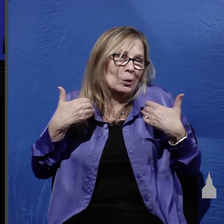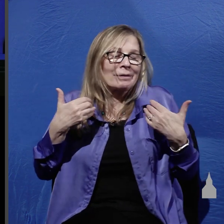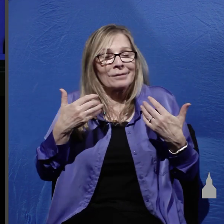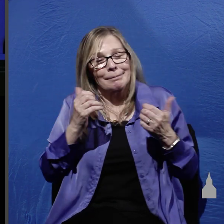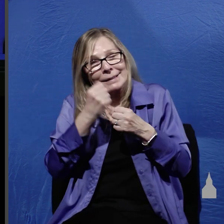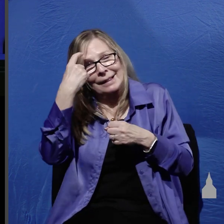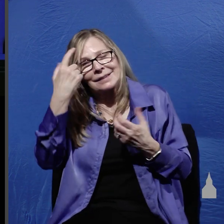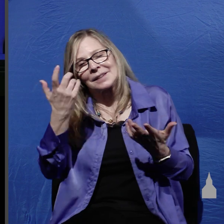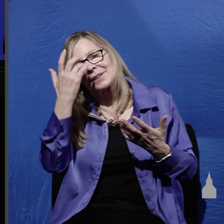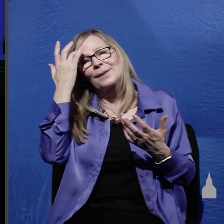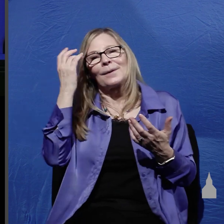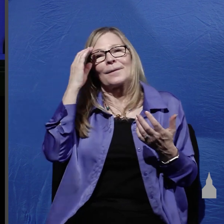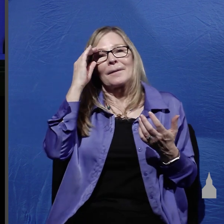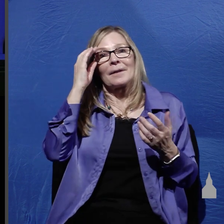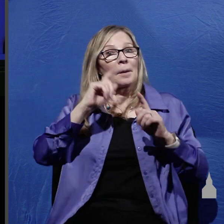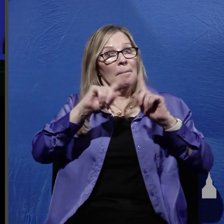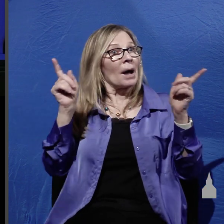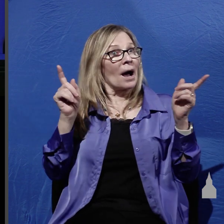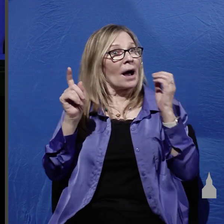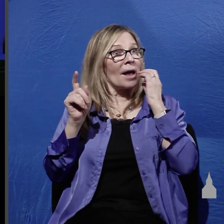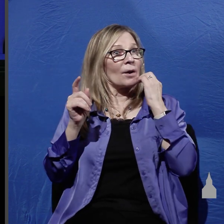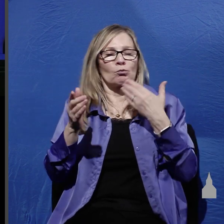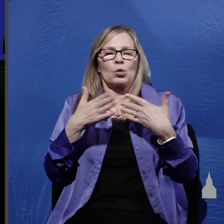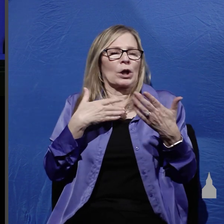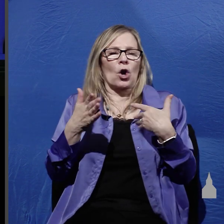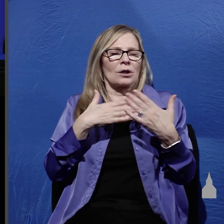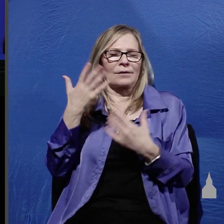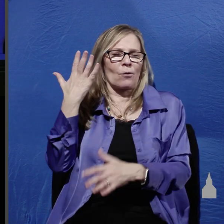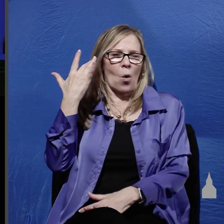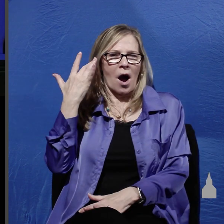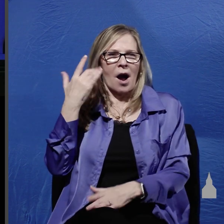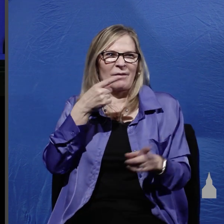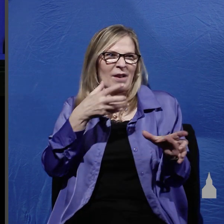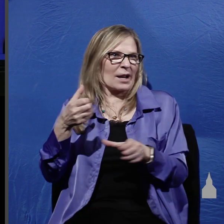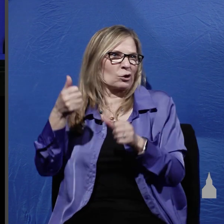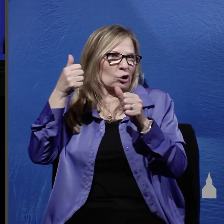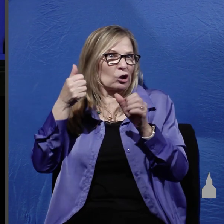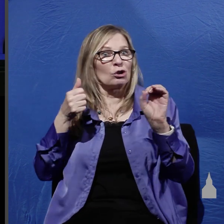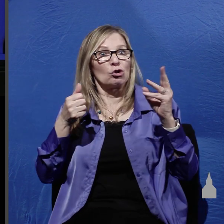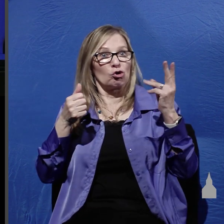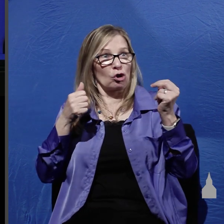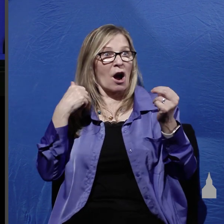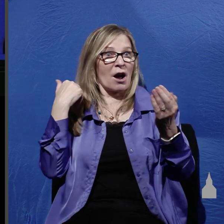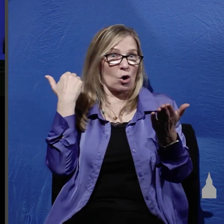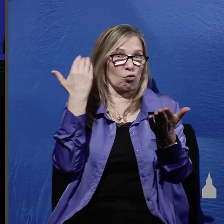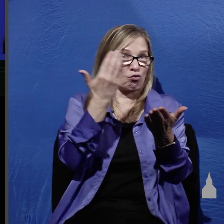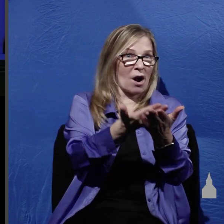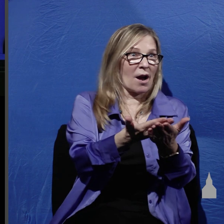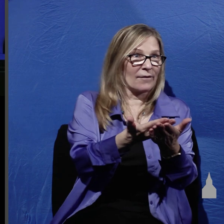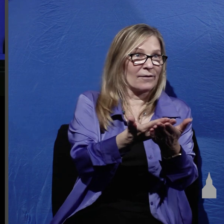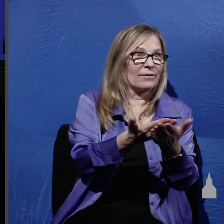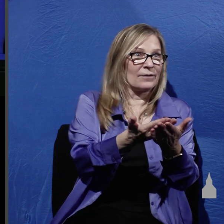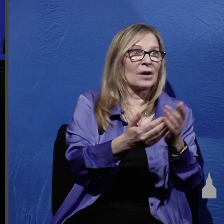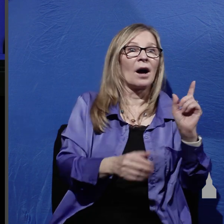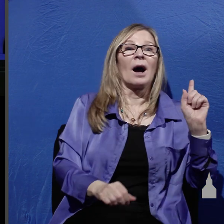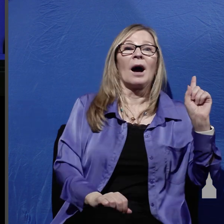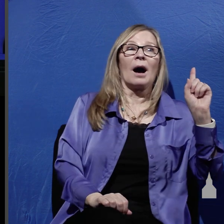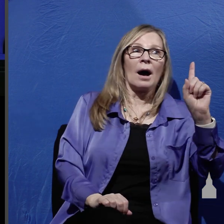makes sense but regardless of why he was faster John arrived at the tomb and it's here